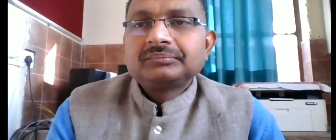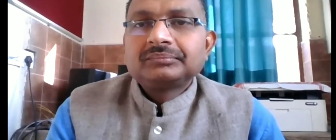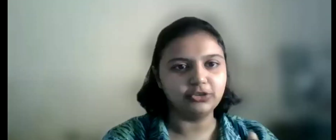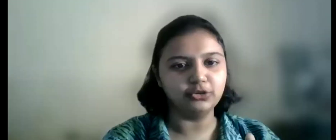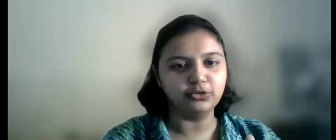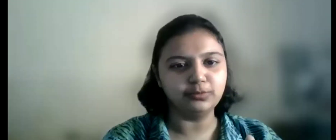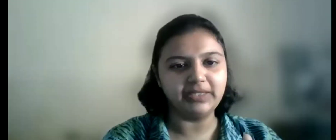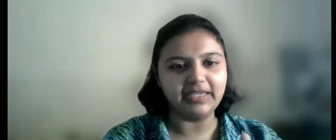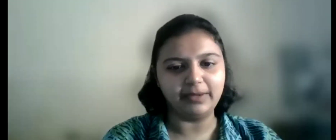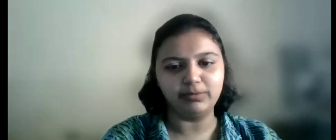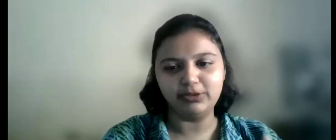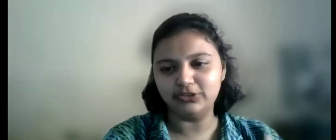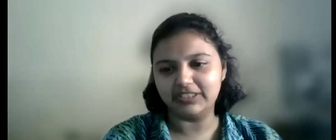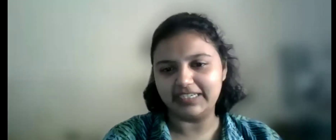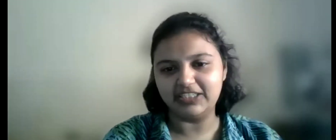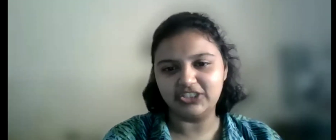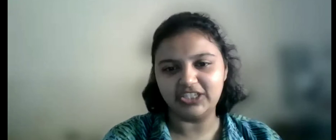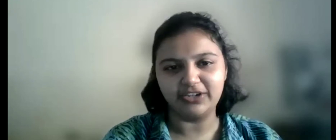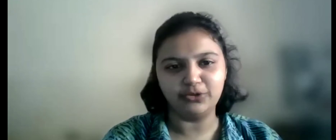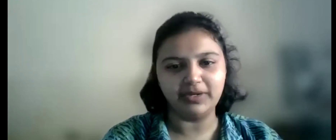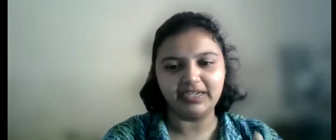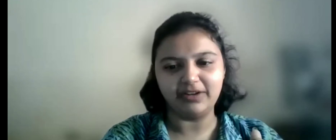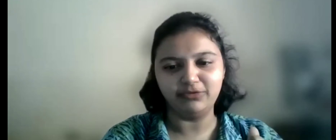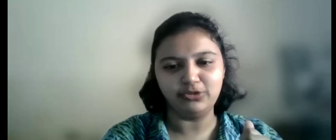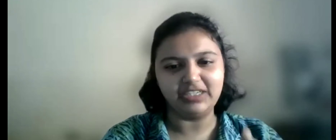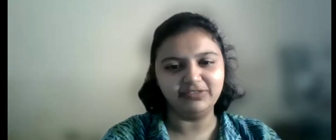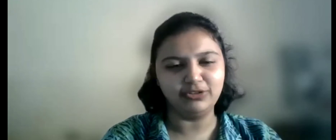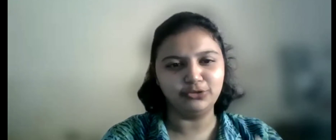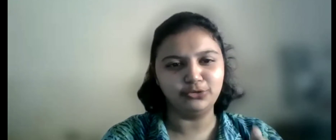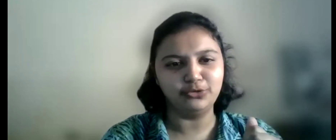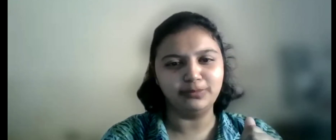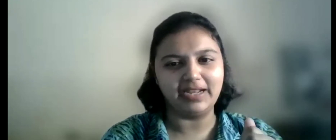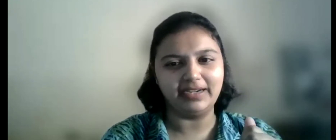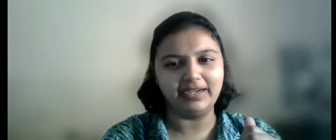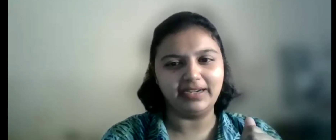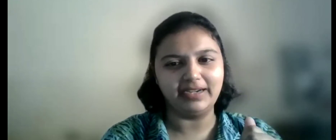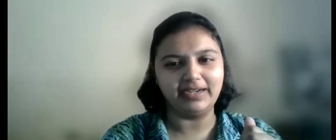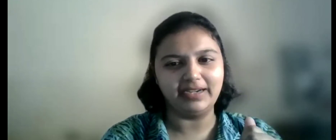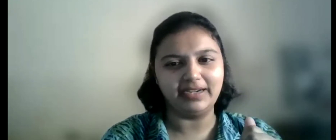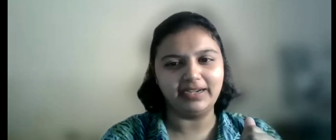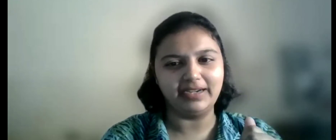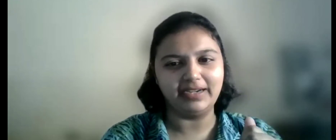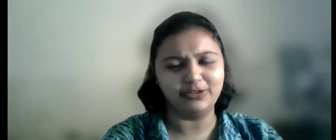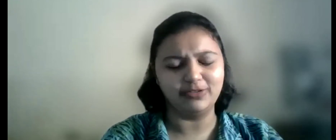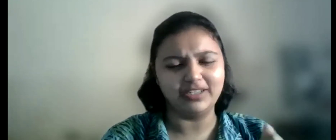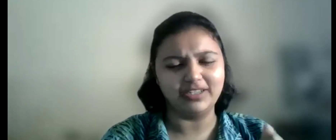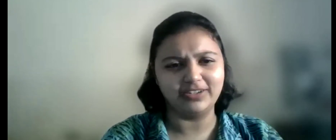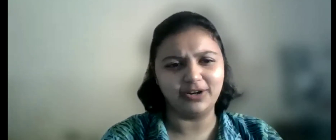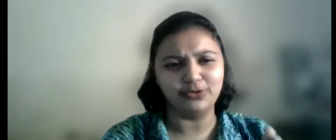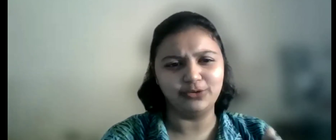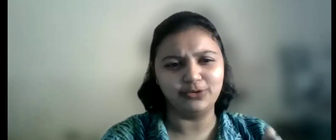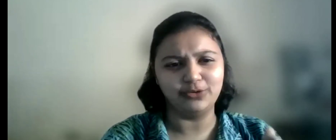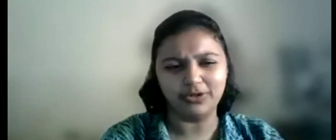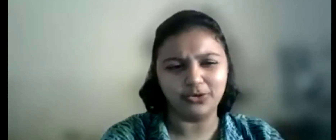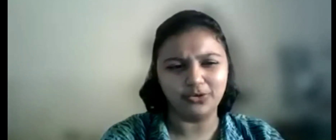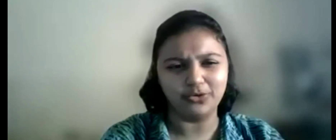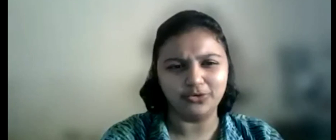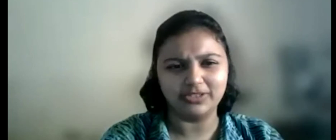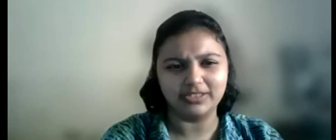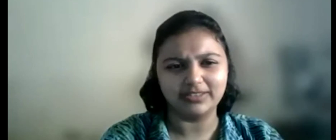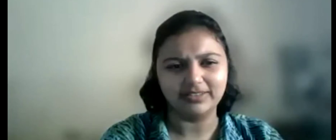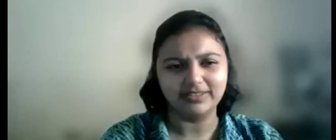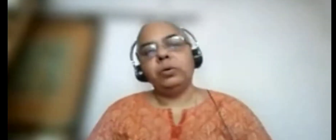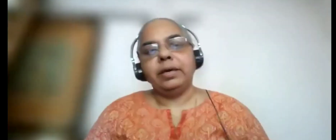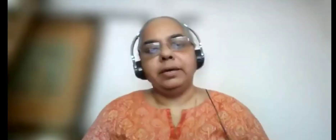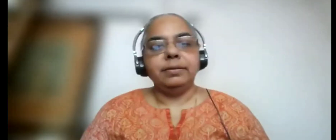uh to be able to screen share you might have to leave the room and uh request rahul to make you a co